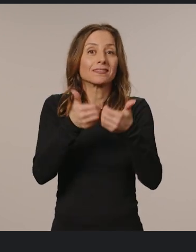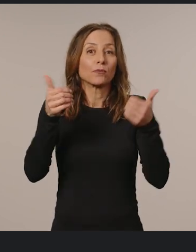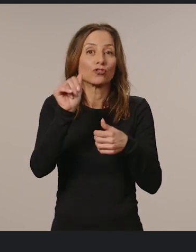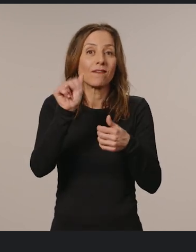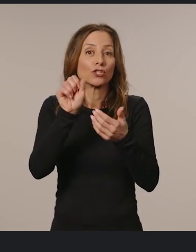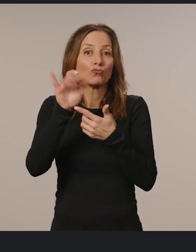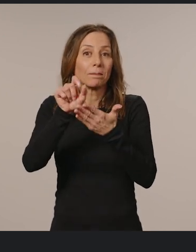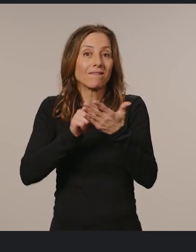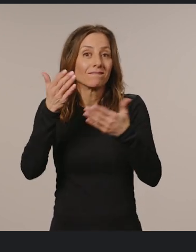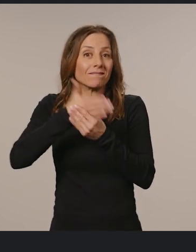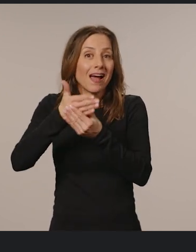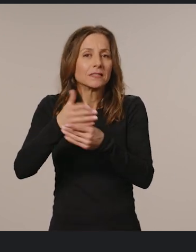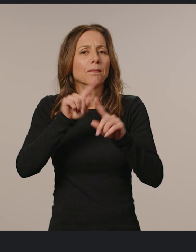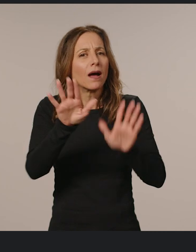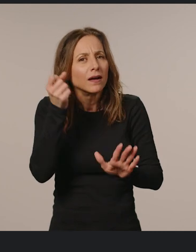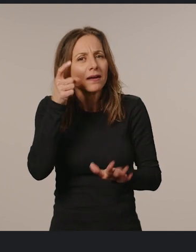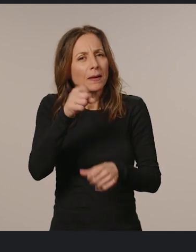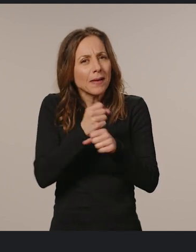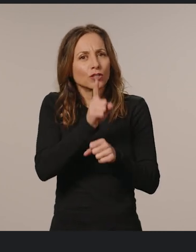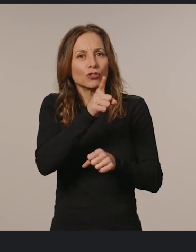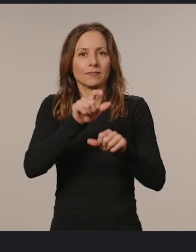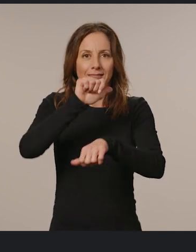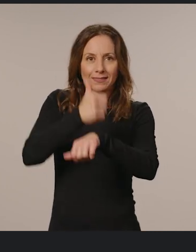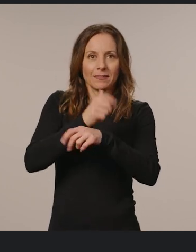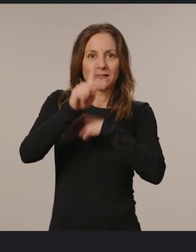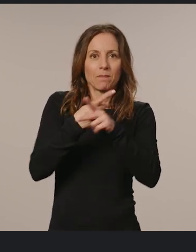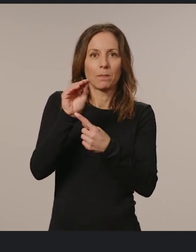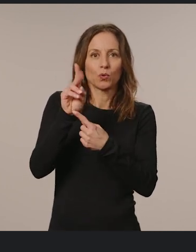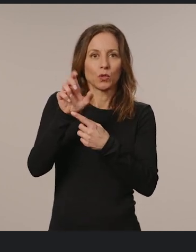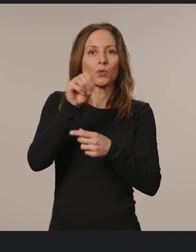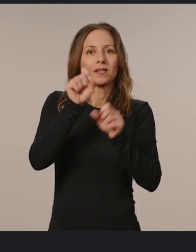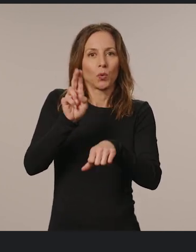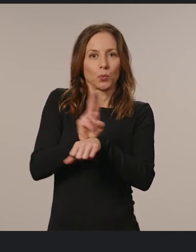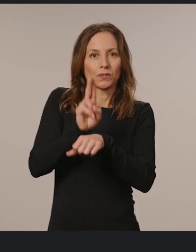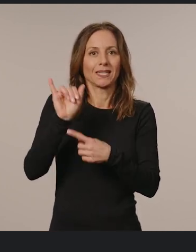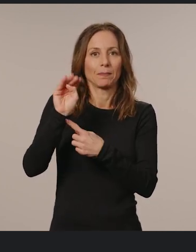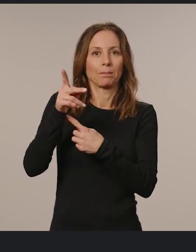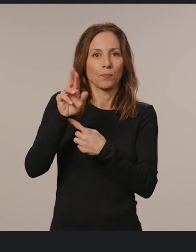files this way too. Just make sure you need to set the type to module so you can use the import statement.